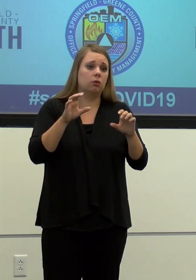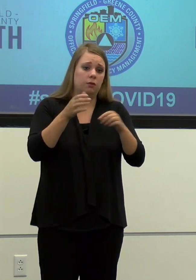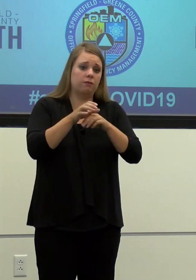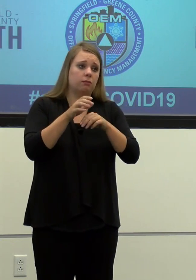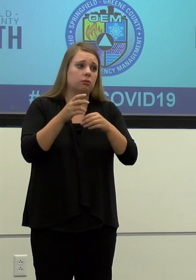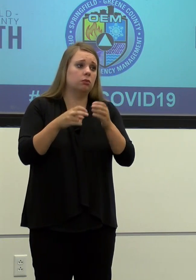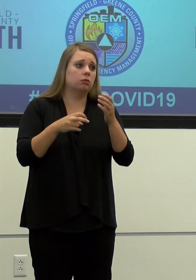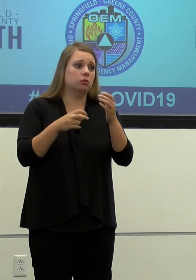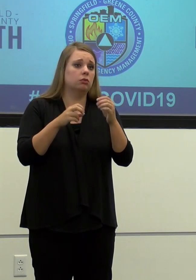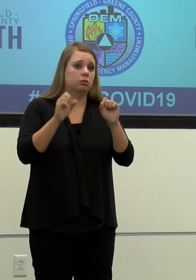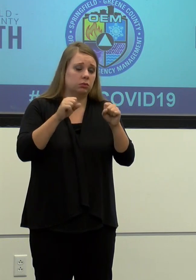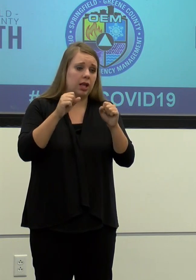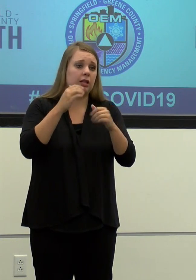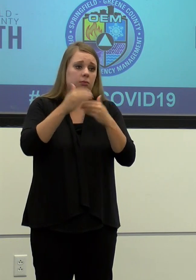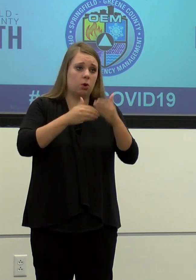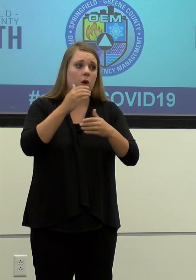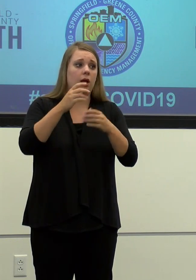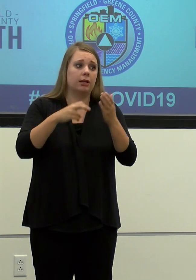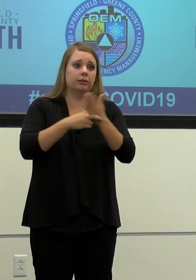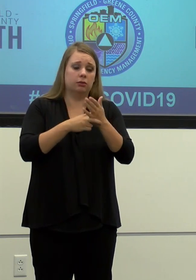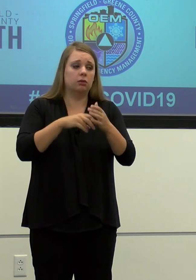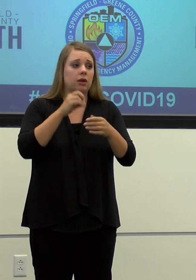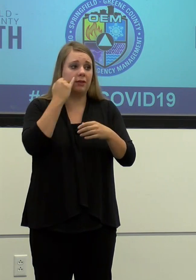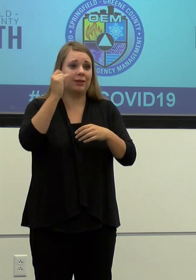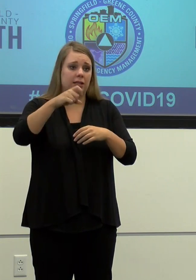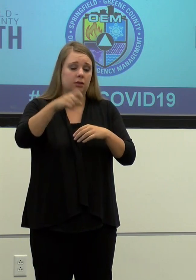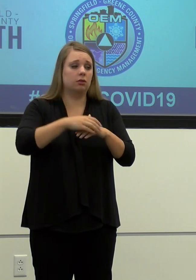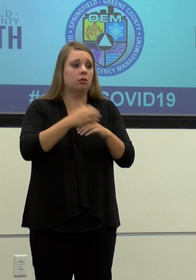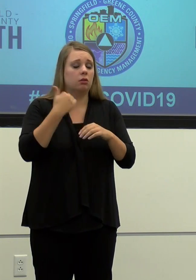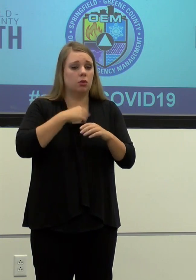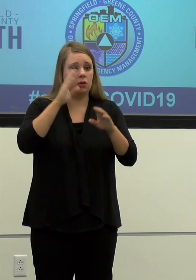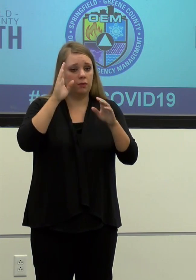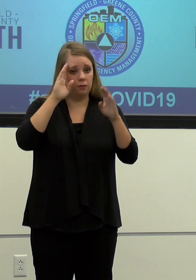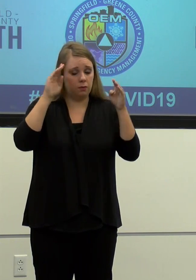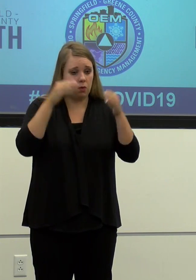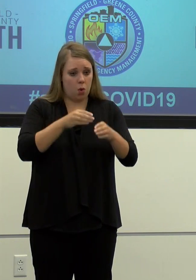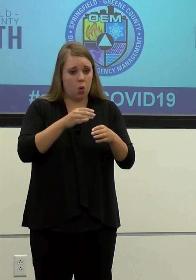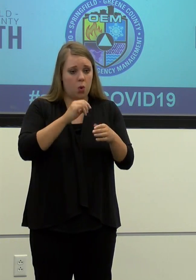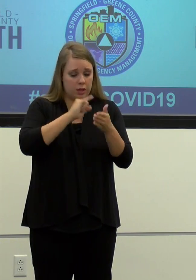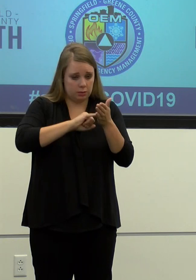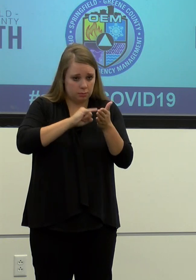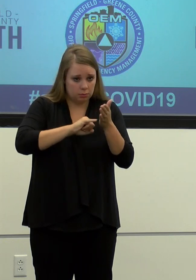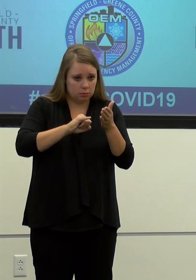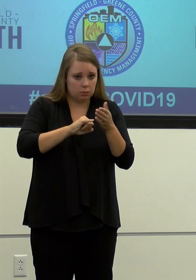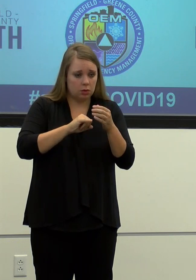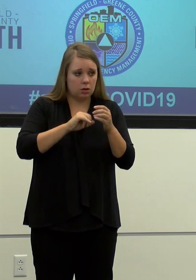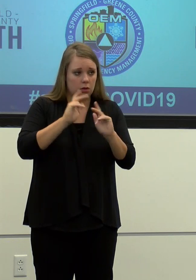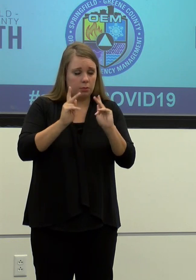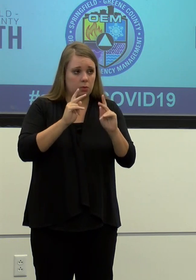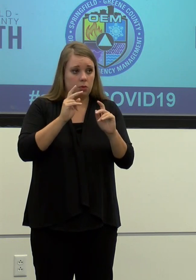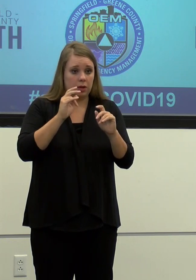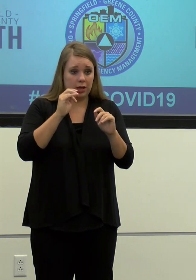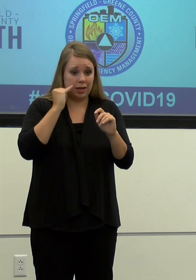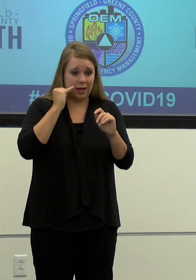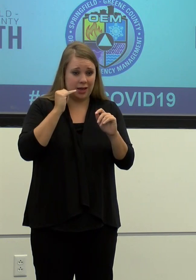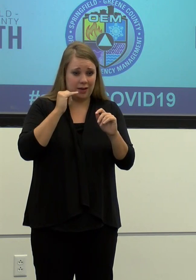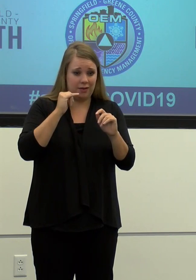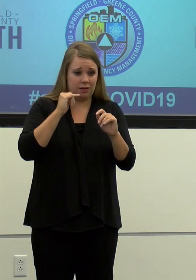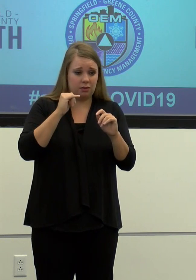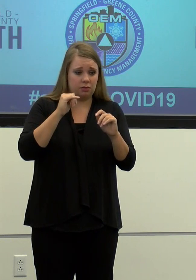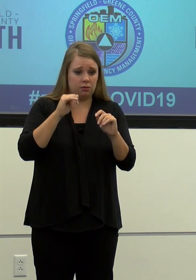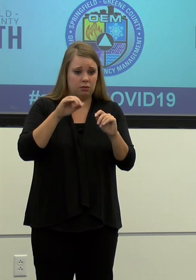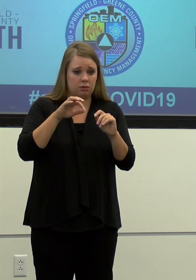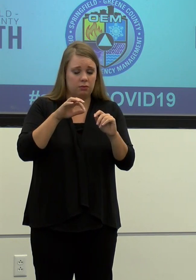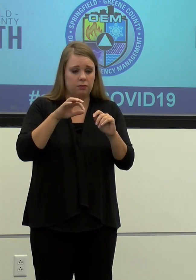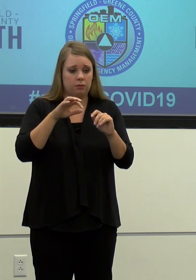also going to focus on our epidemiology and, and really, uh, when we're talking to people, we're going to find out if they've been exposed in that kind of